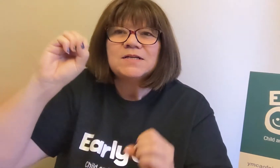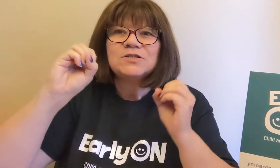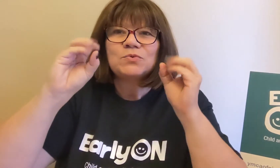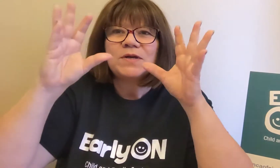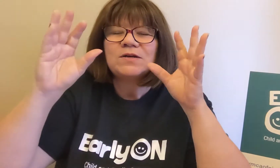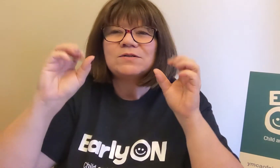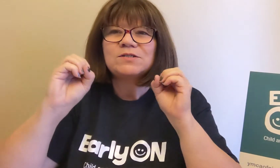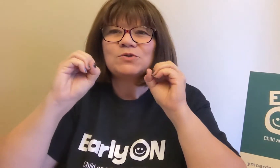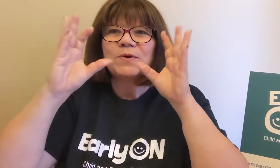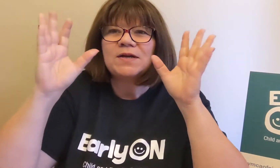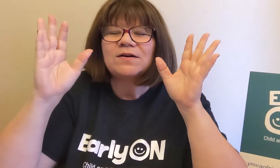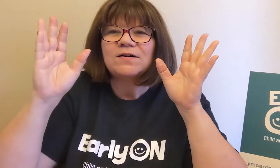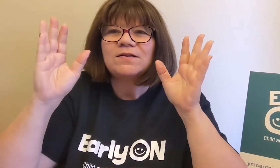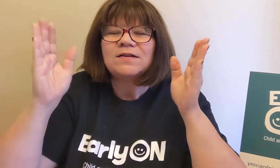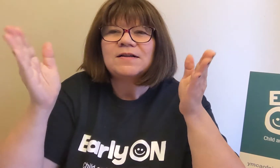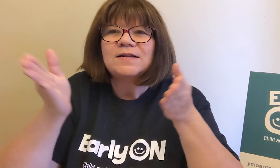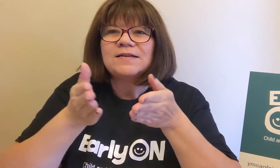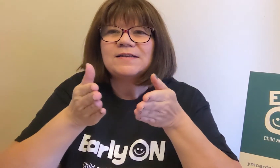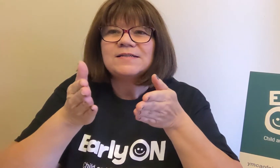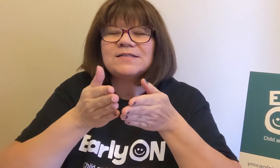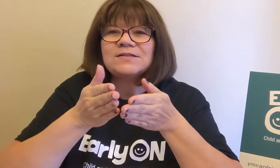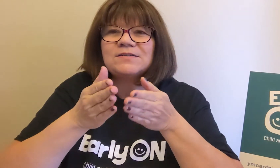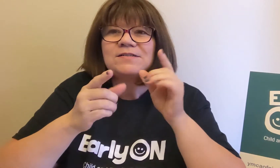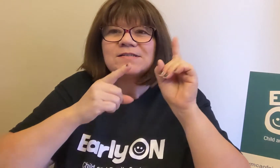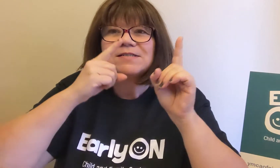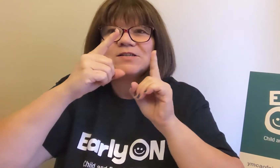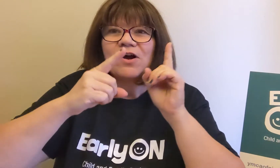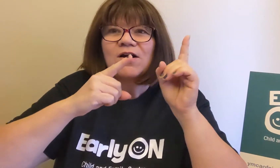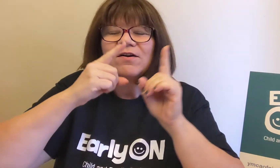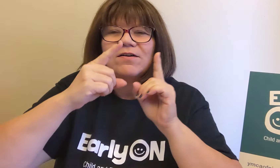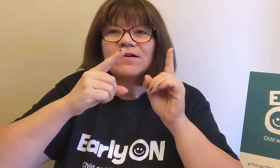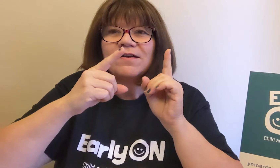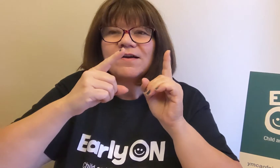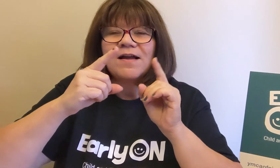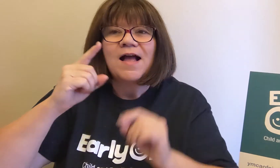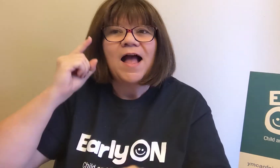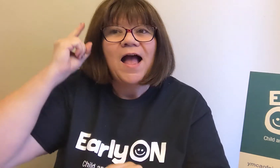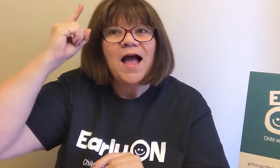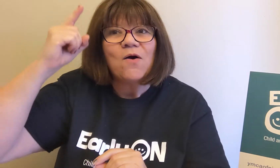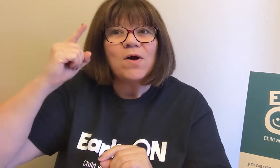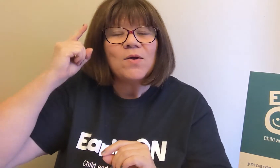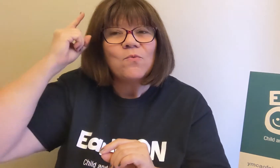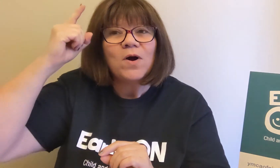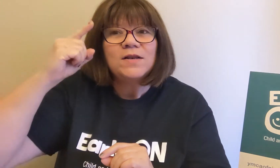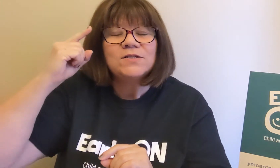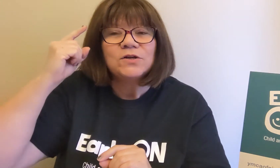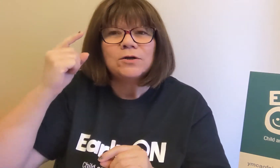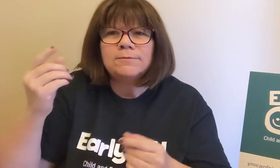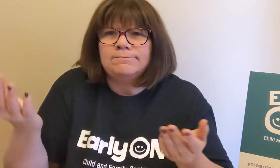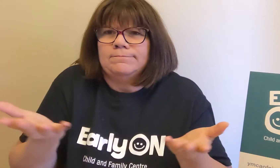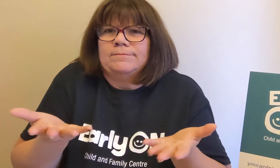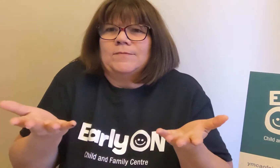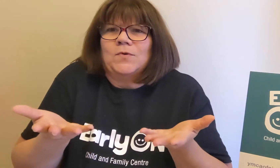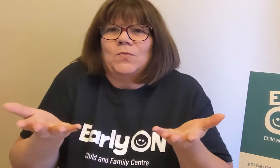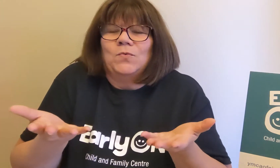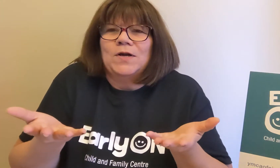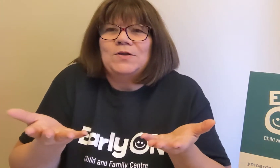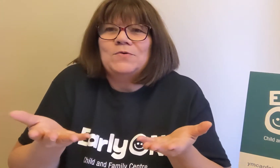Twinkle twinkle little star how I wonder what you